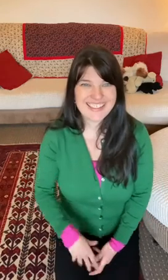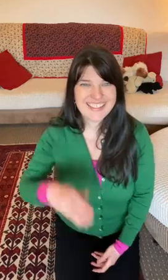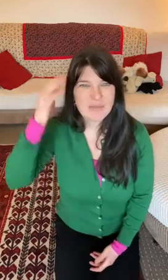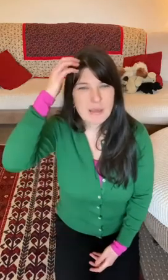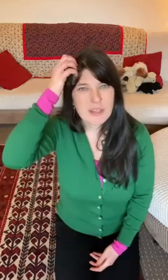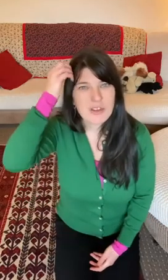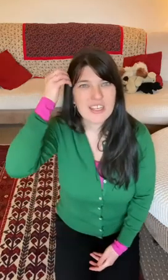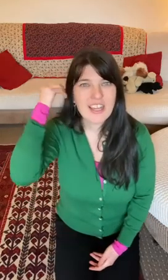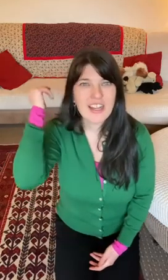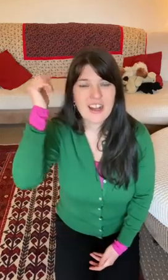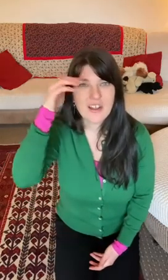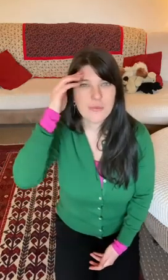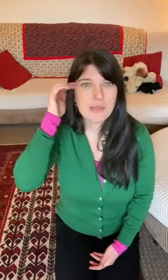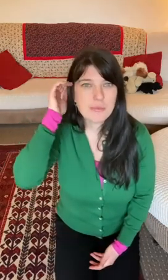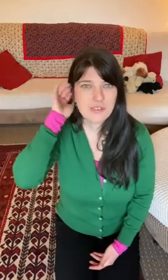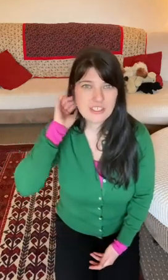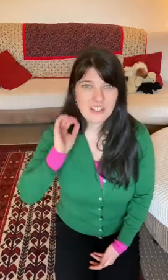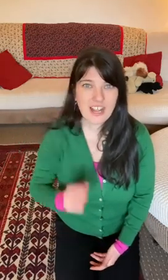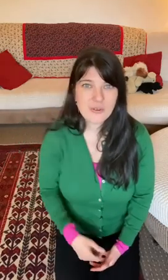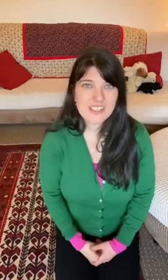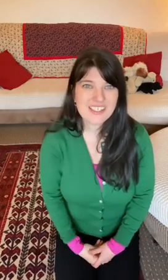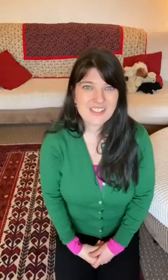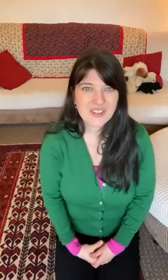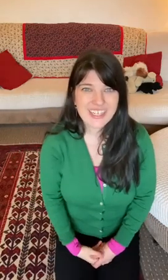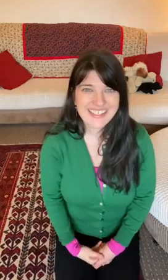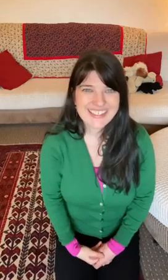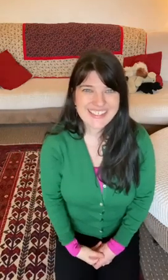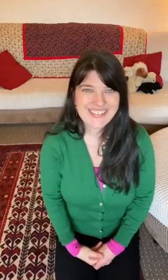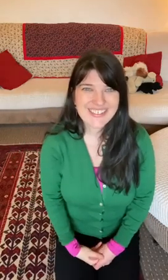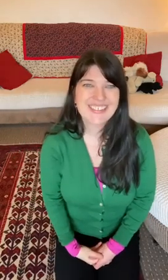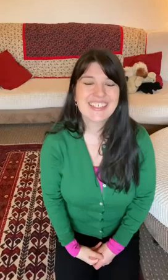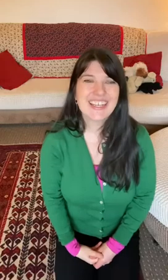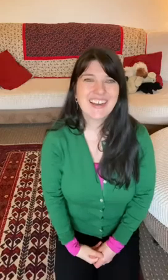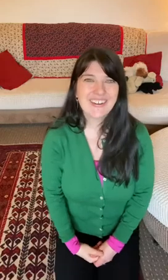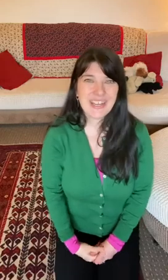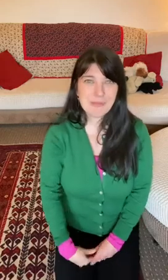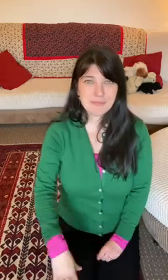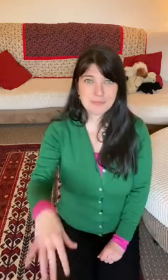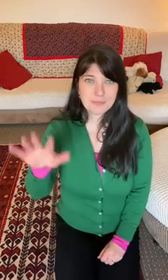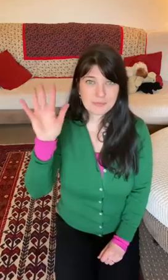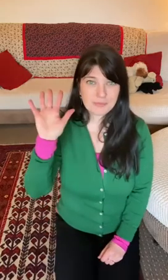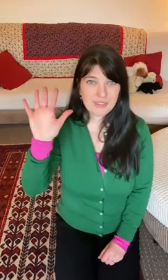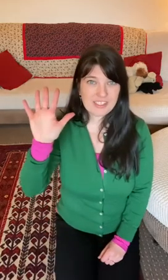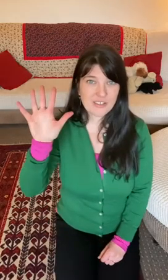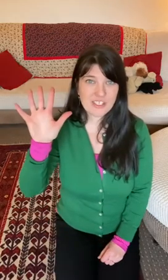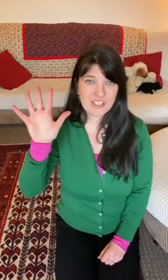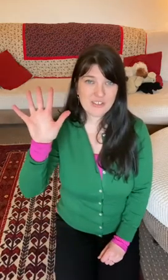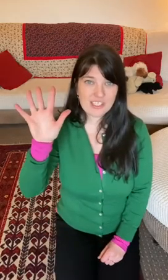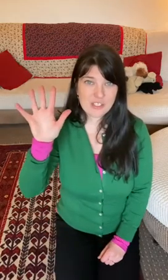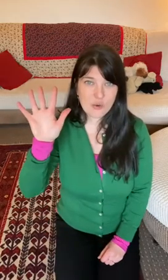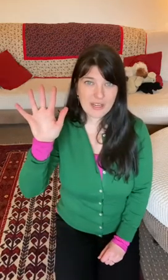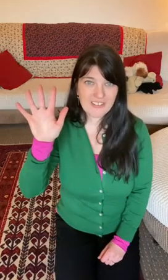Maybe you can get other people in your house to join in too. Okay? So get your snowmen ready.